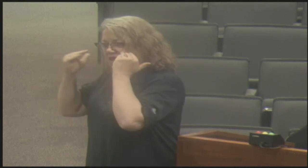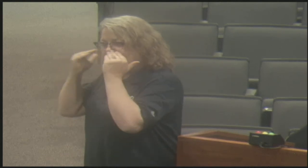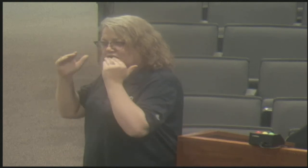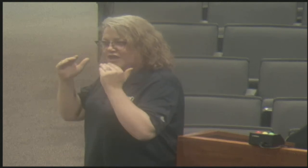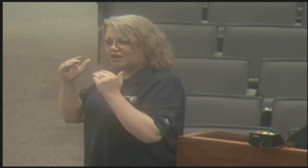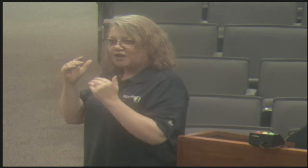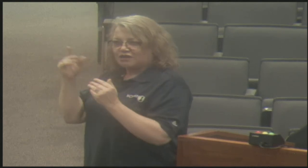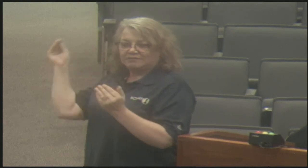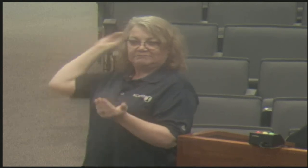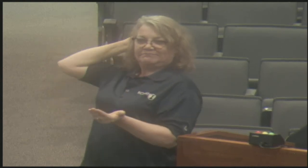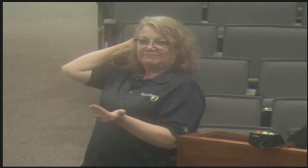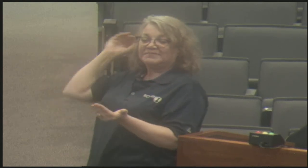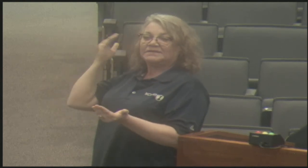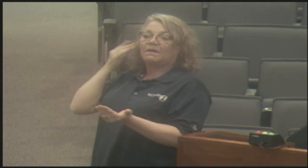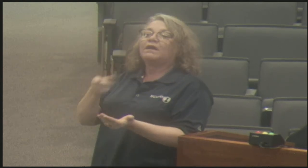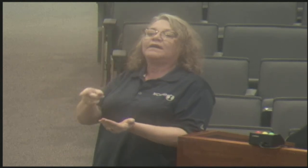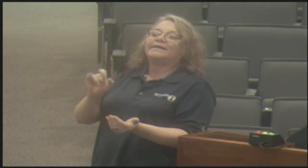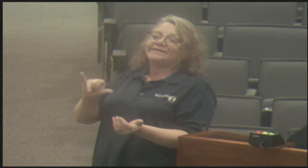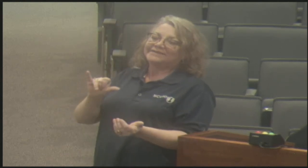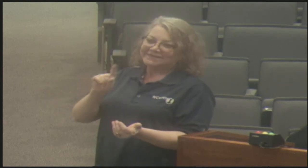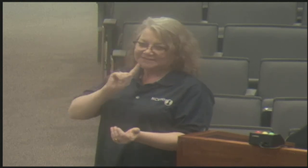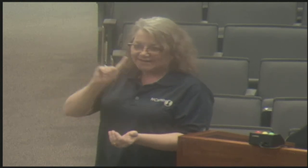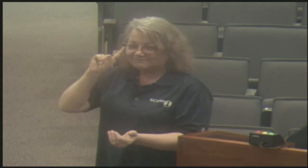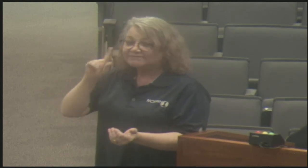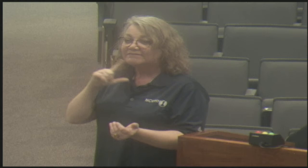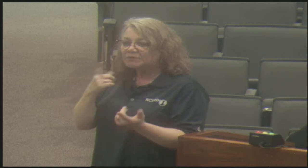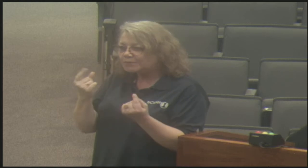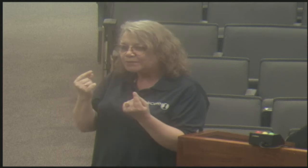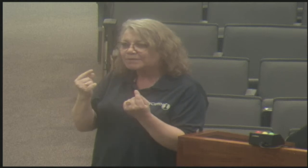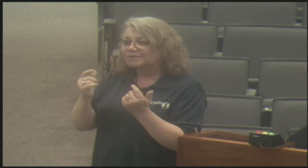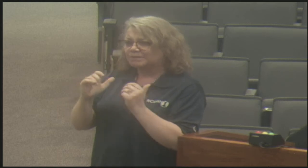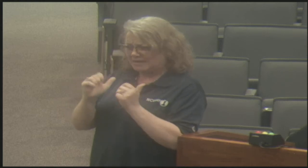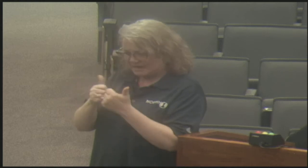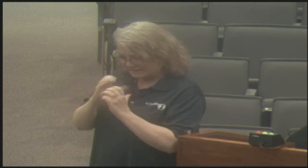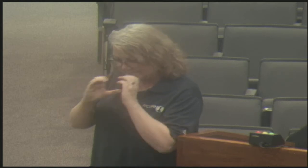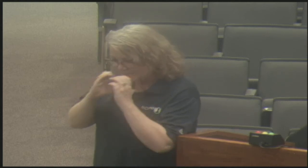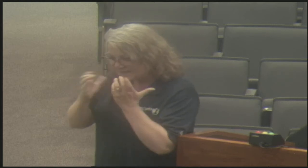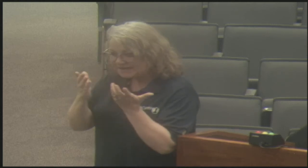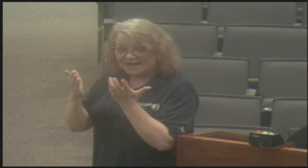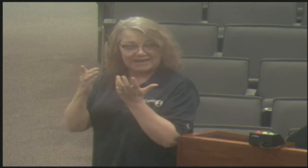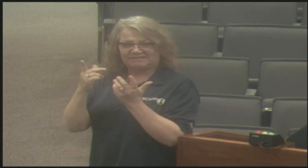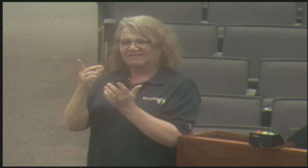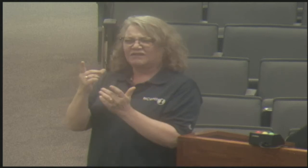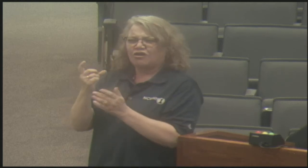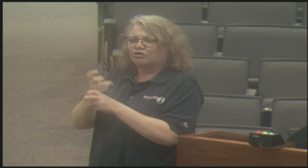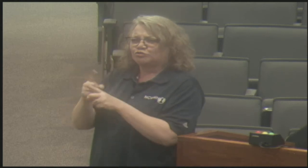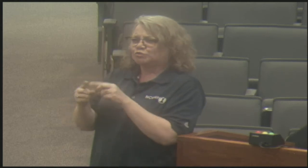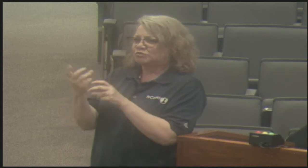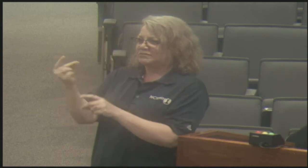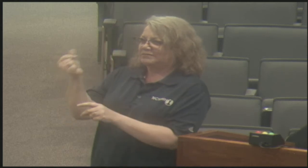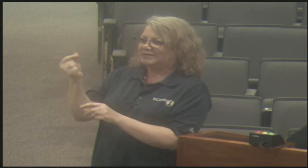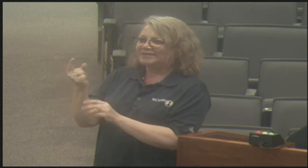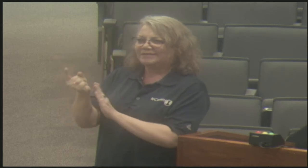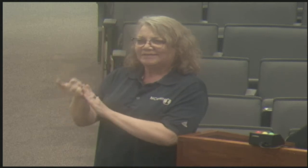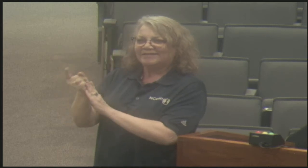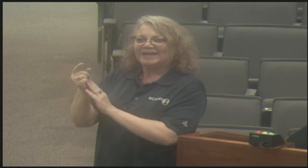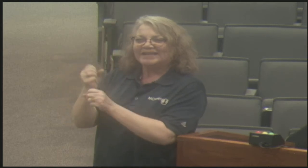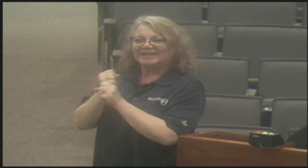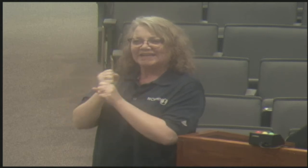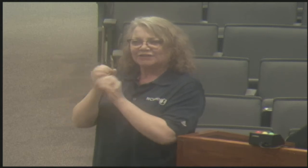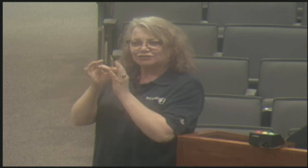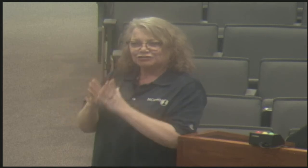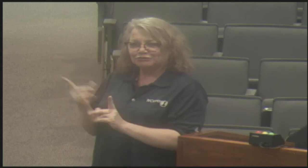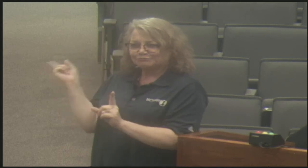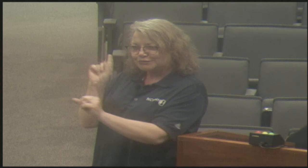to make sure they're aware, but also to educate our police department so that they may be aware of different communication barriers